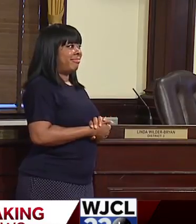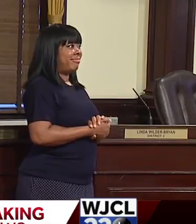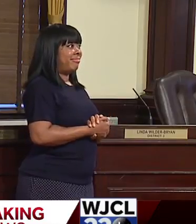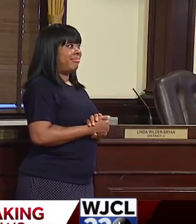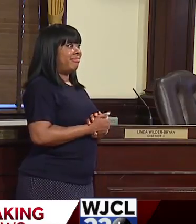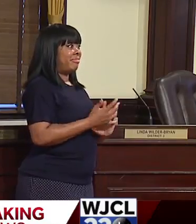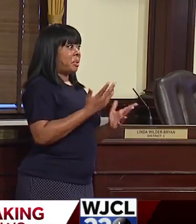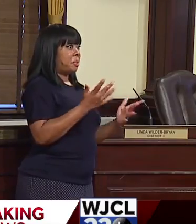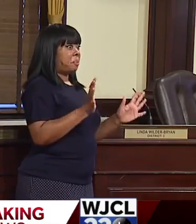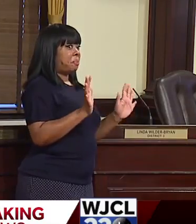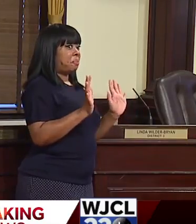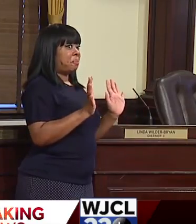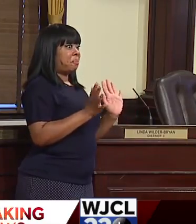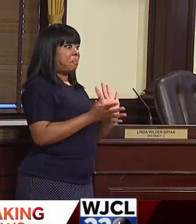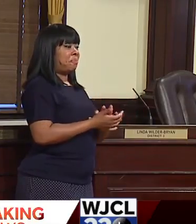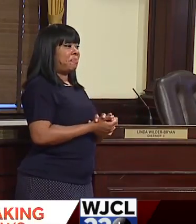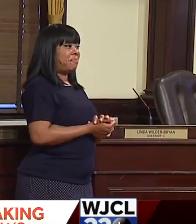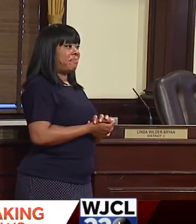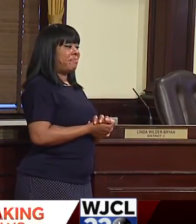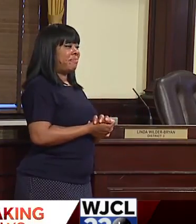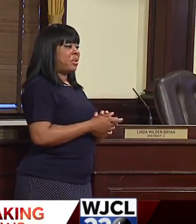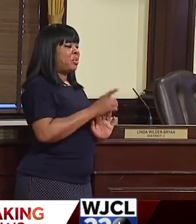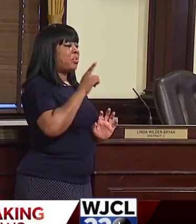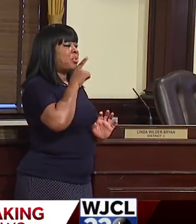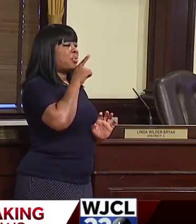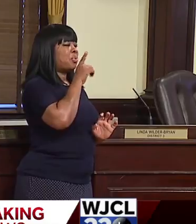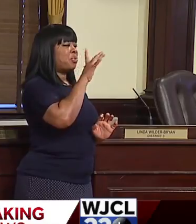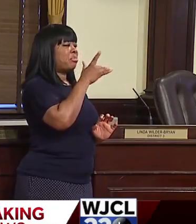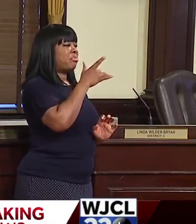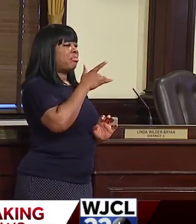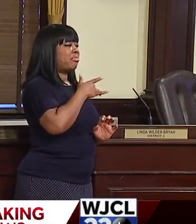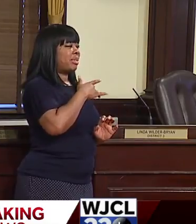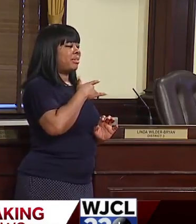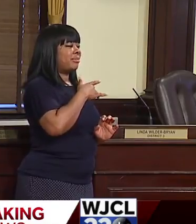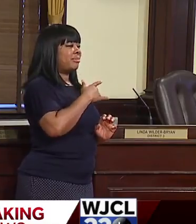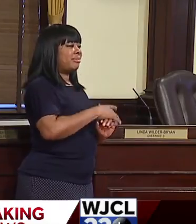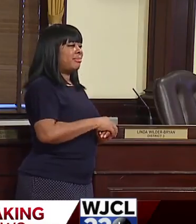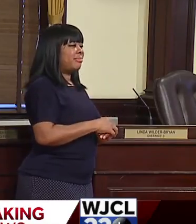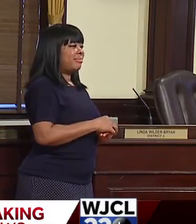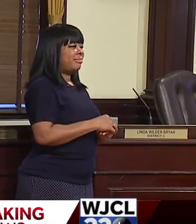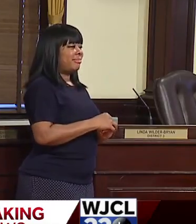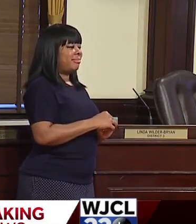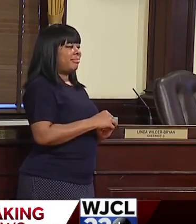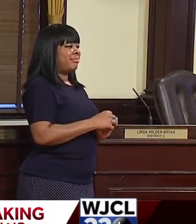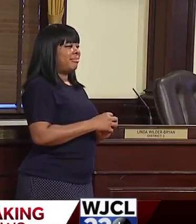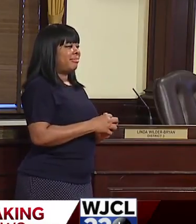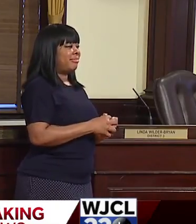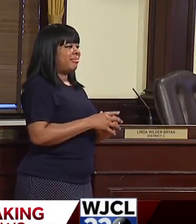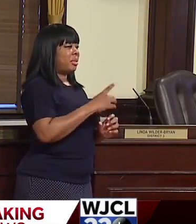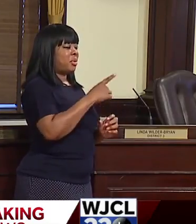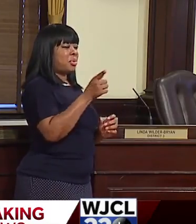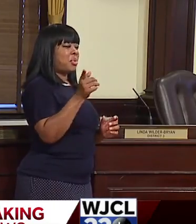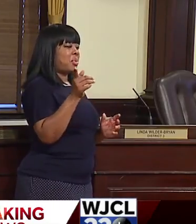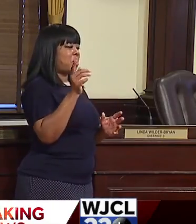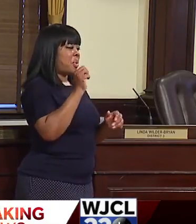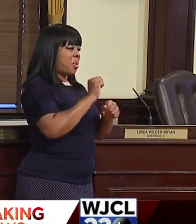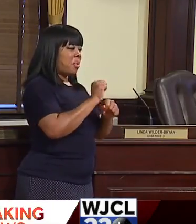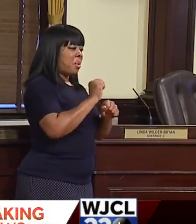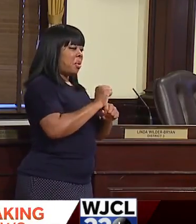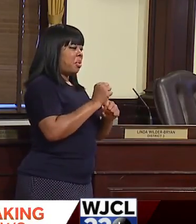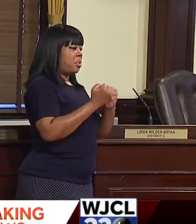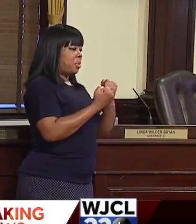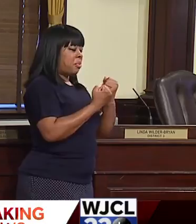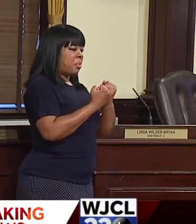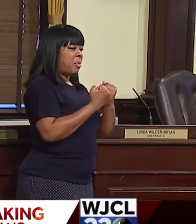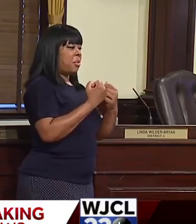That's it. Well, we appreciate you all for, um, what you do, what you do for us